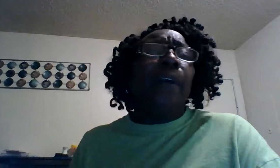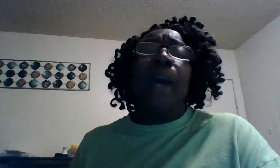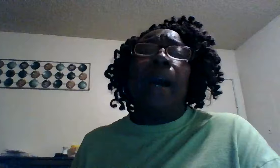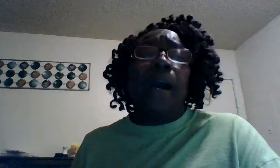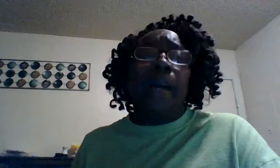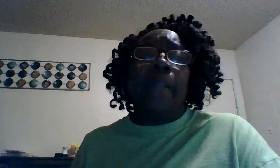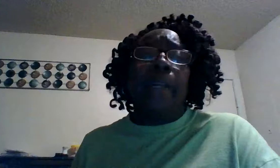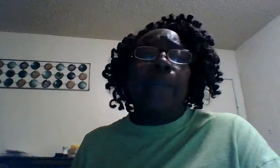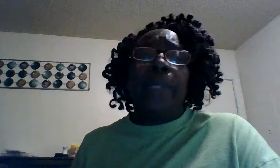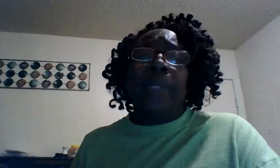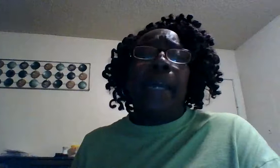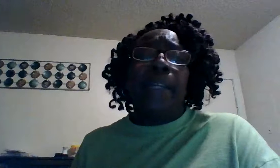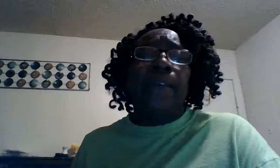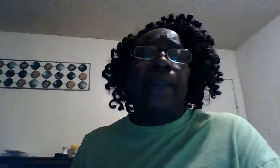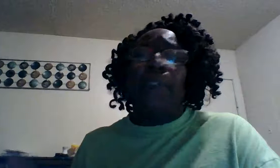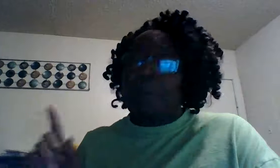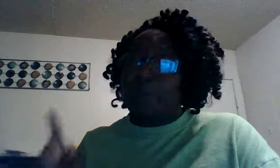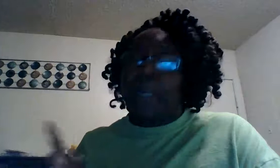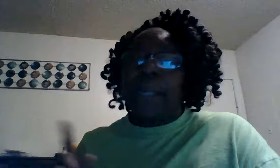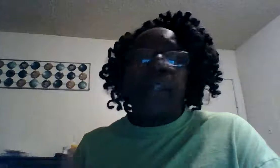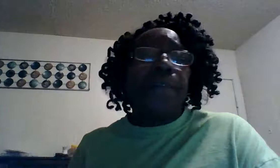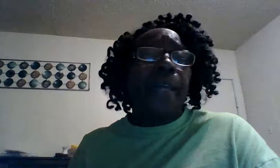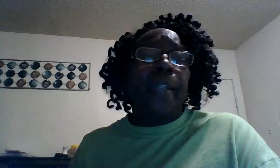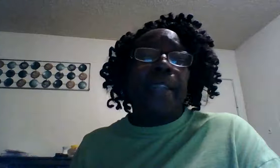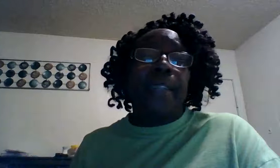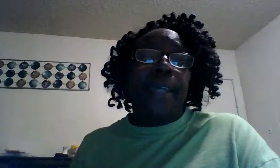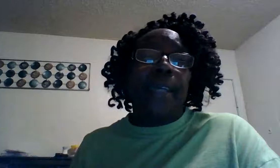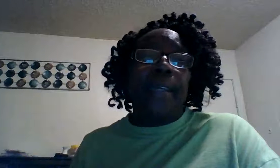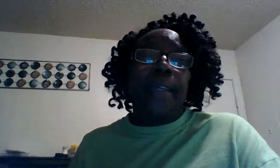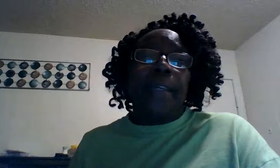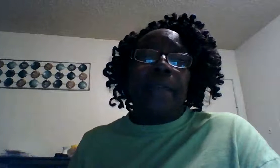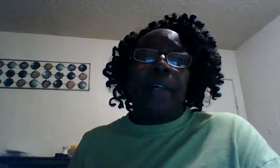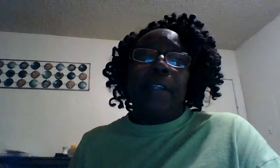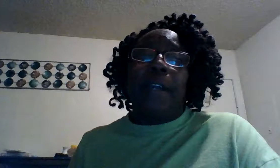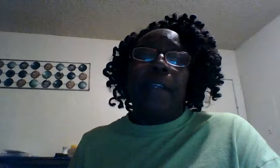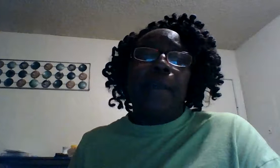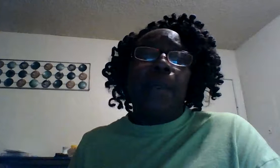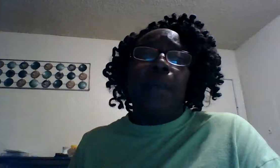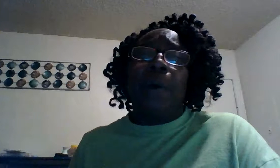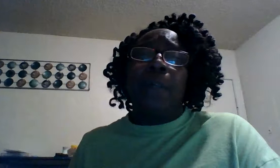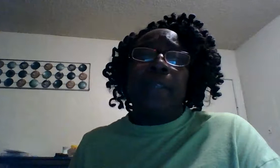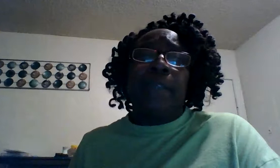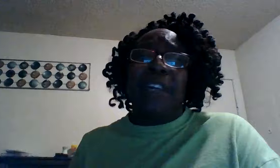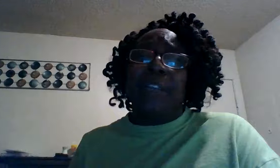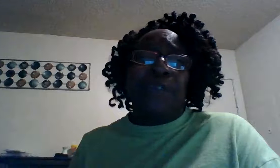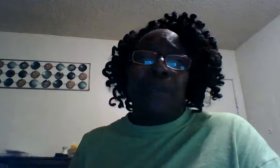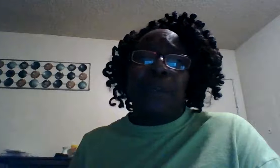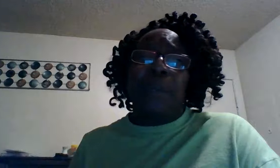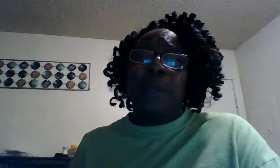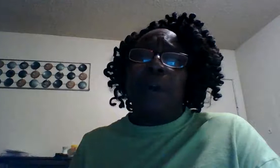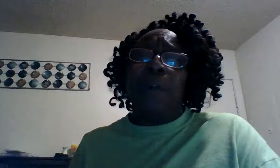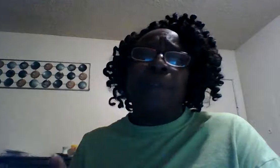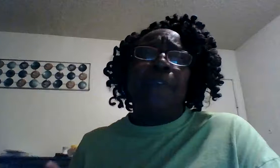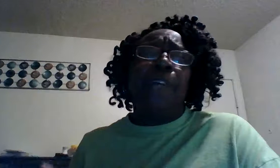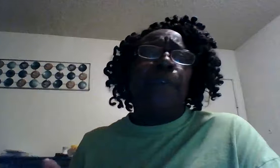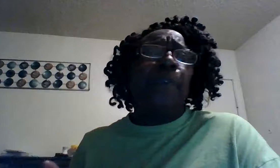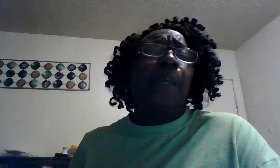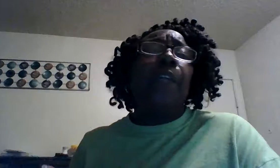are kind and we thank you for a brand new day today father god that we walk in victory we walk in victory because